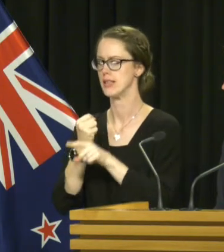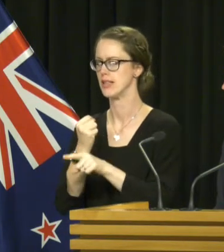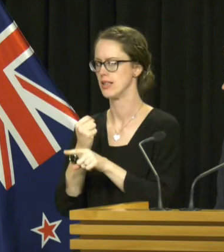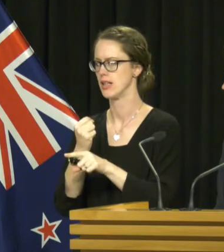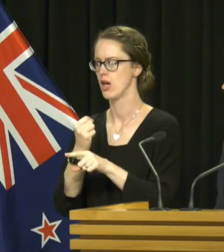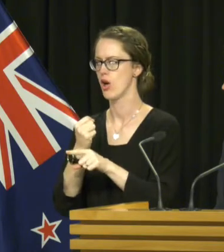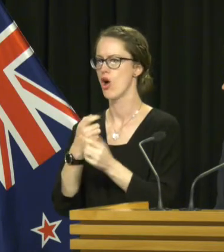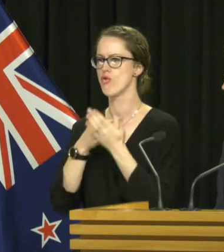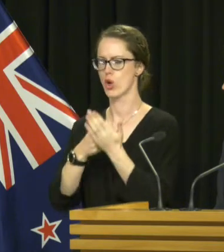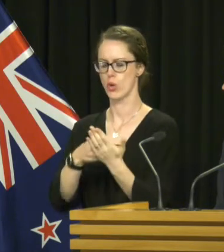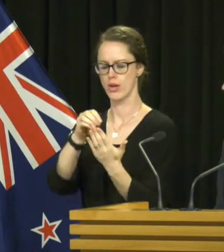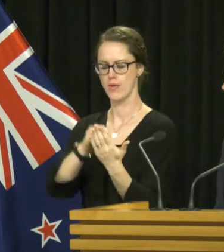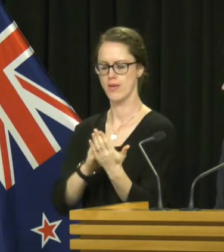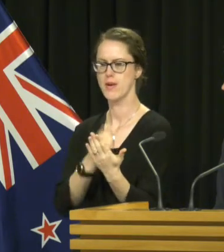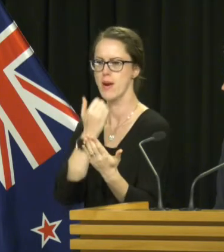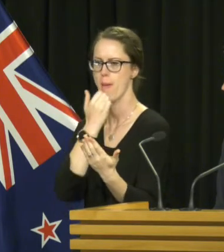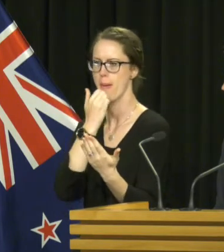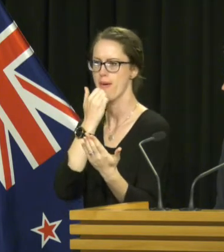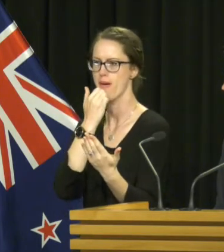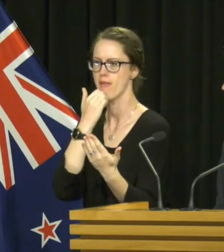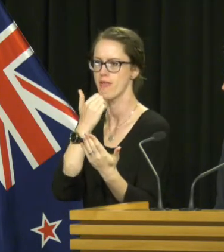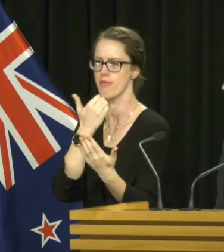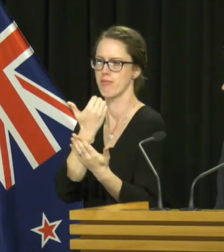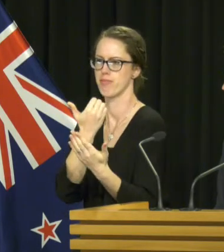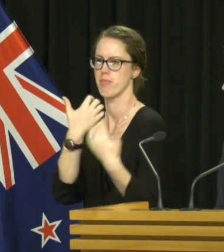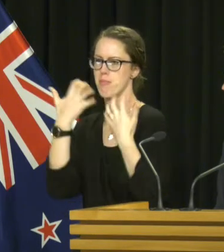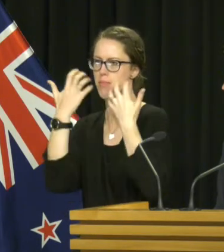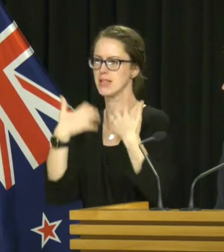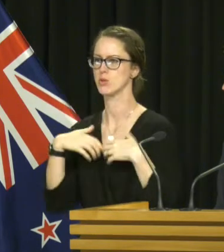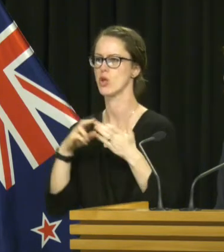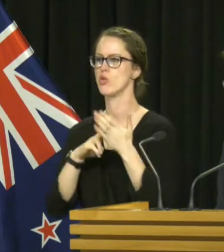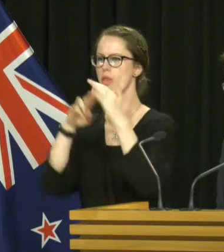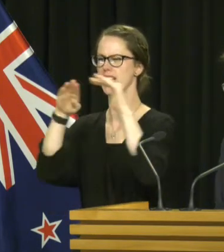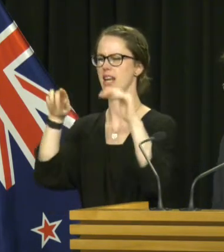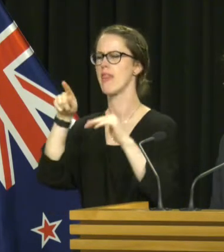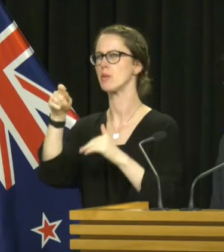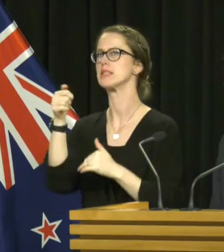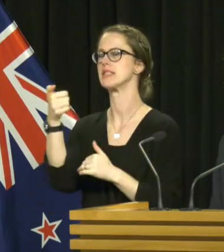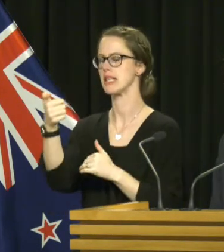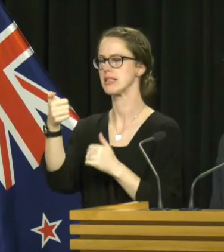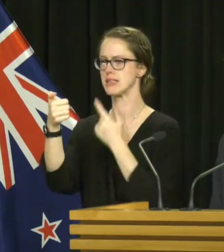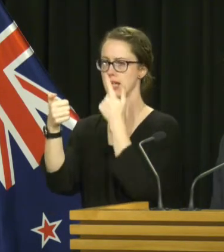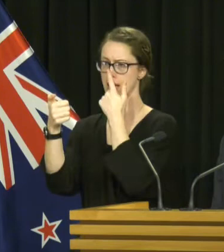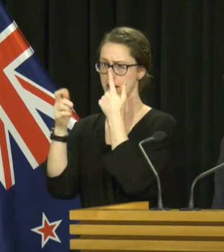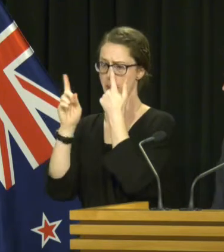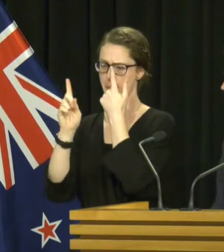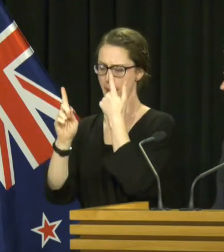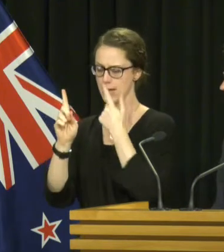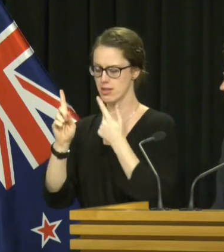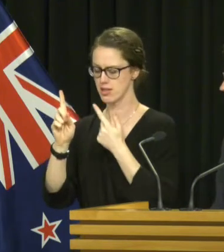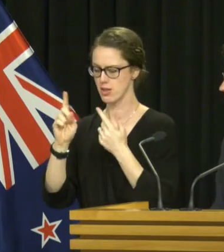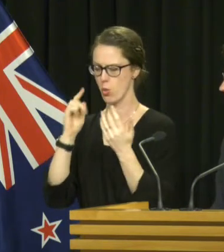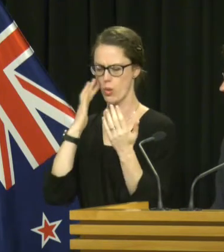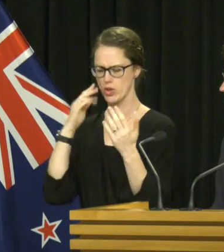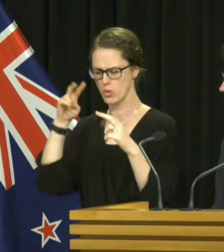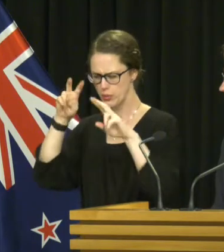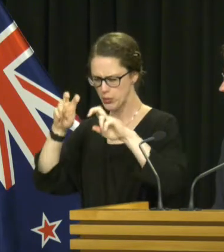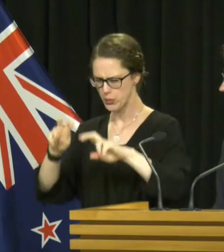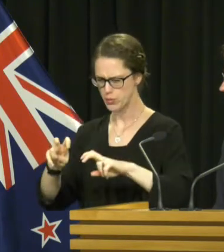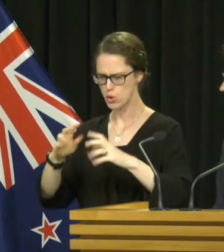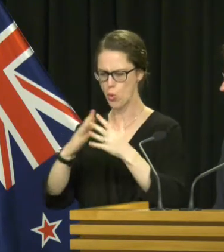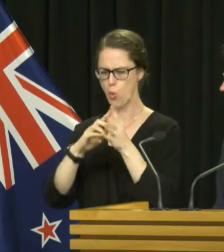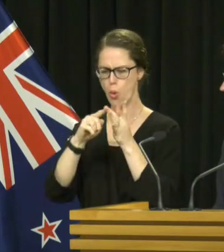recorded number of cases in Northland that amounted to six. But when you track down into